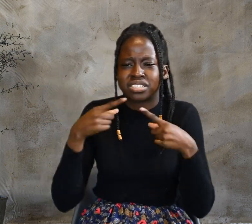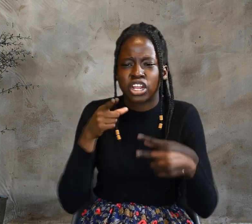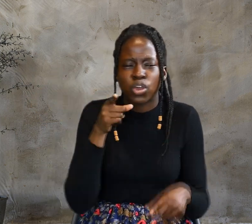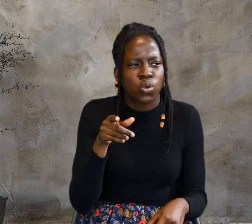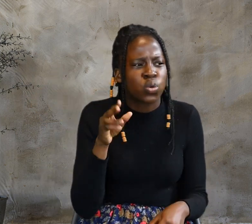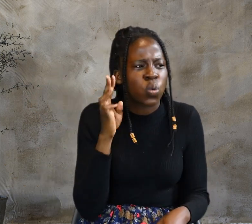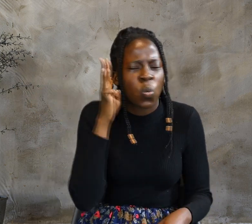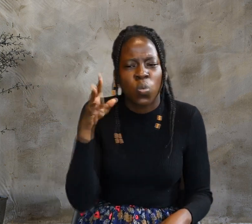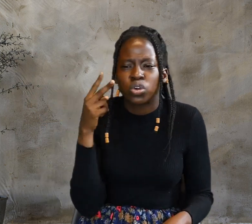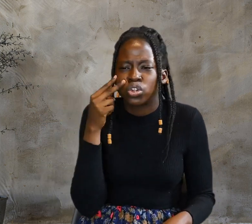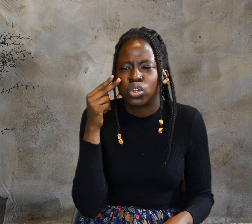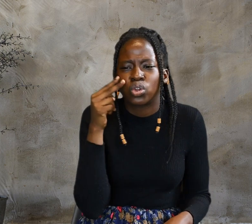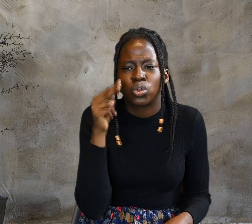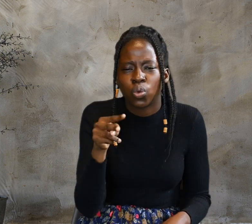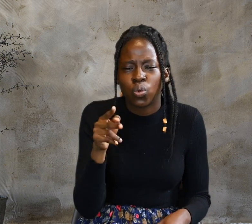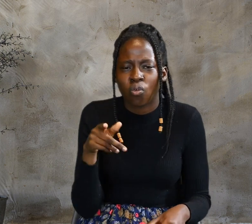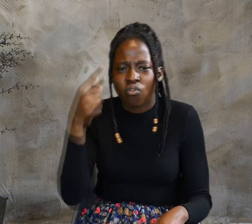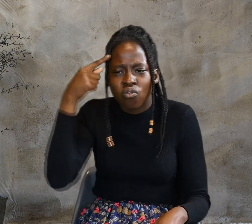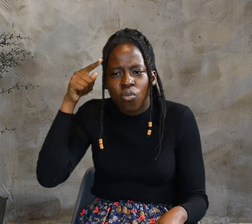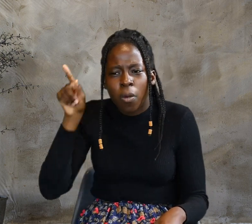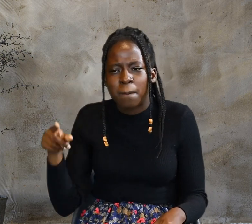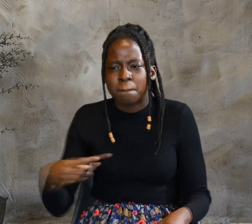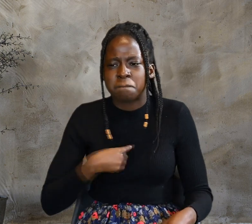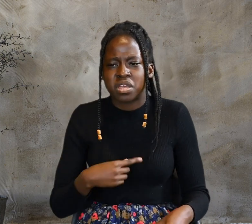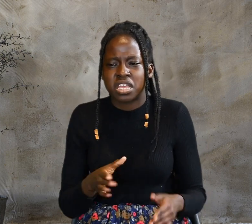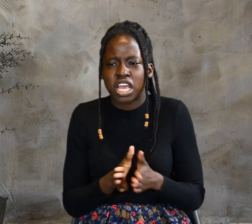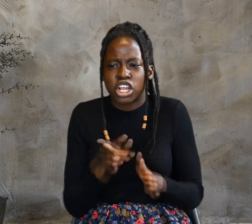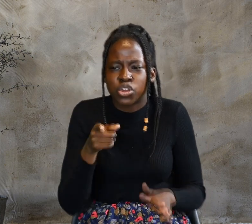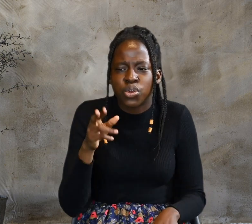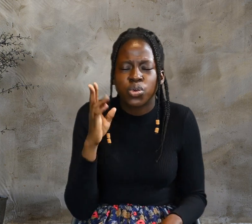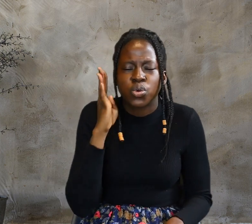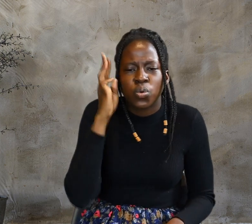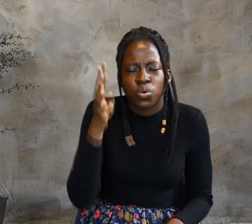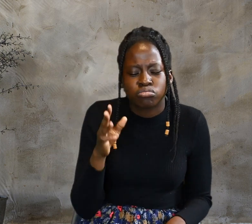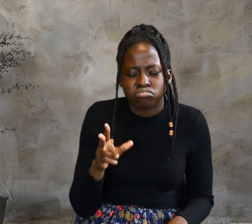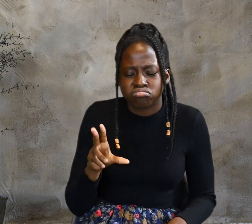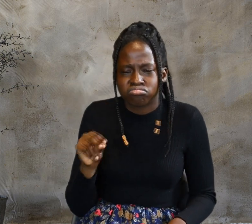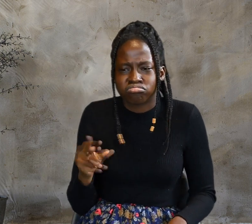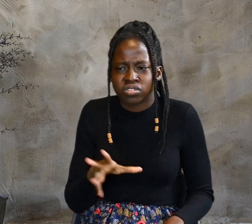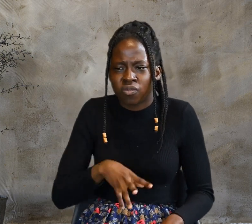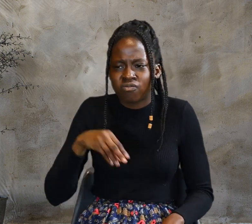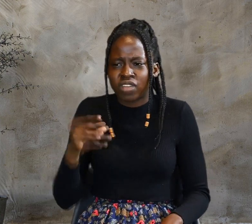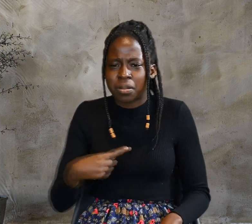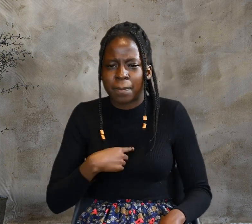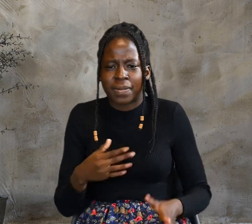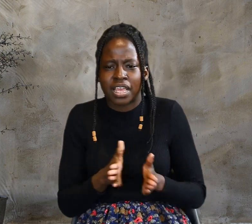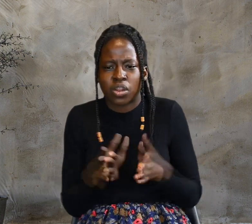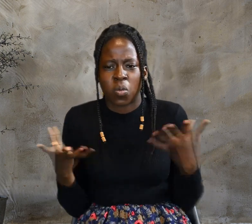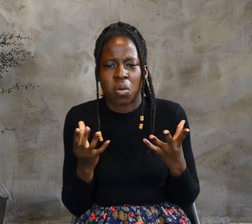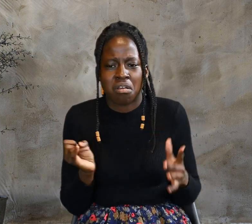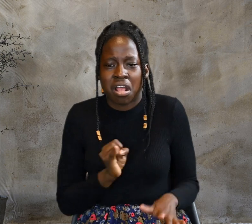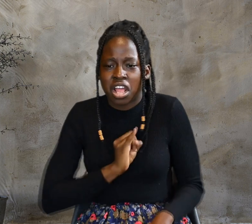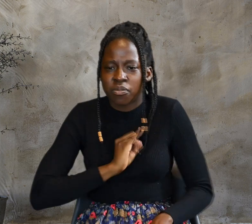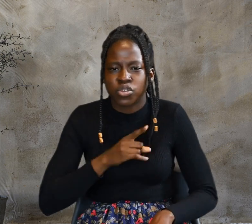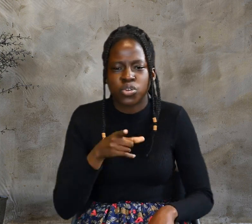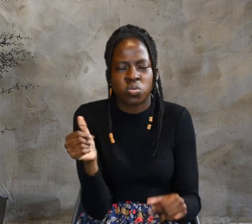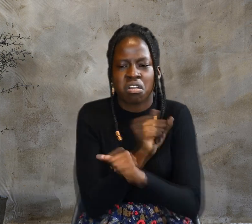not find me, and where I am, you cannot come? On the last and greatest